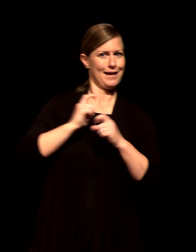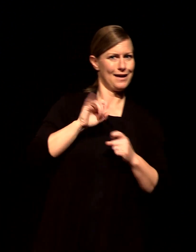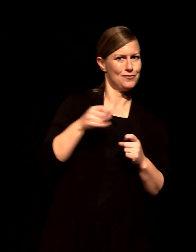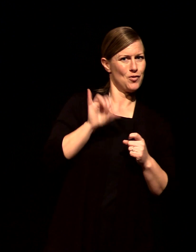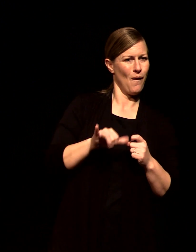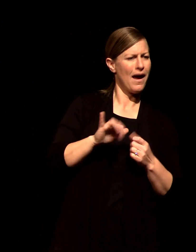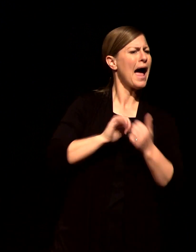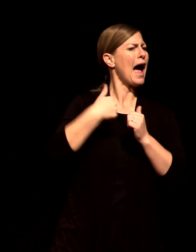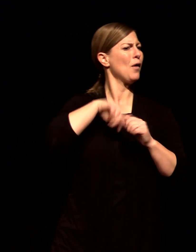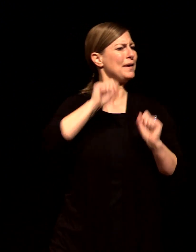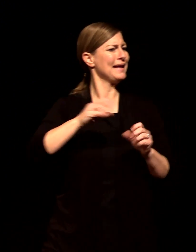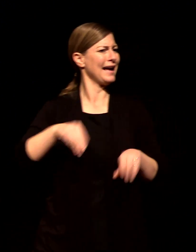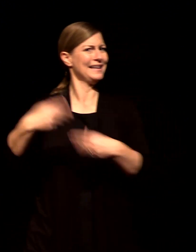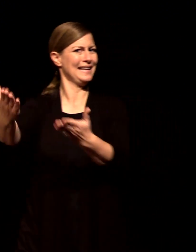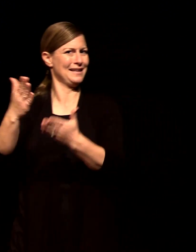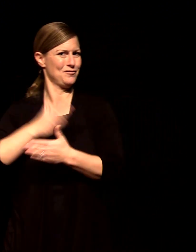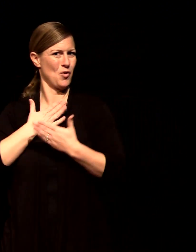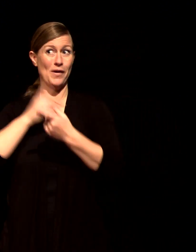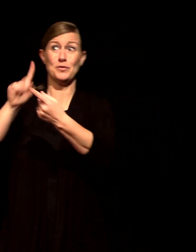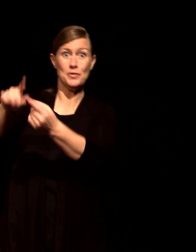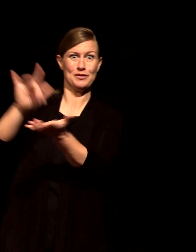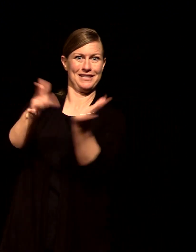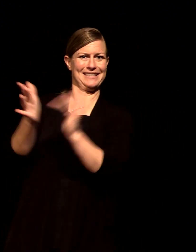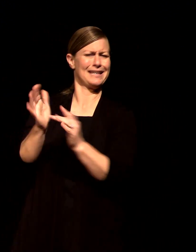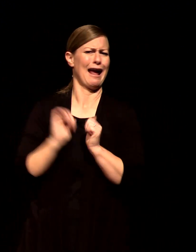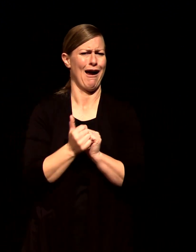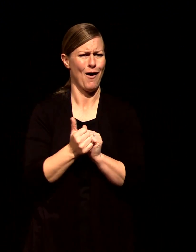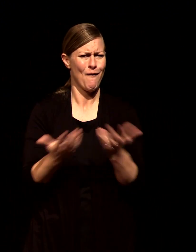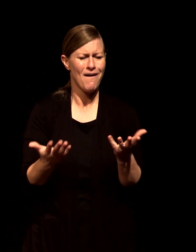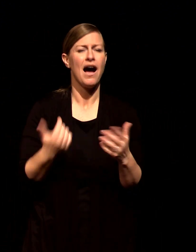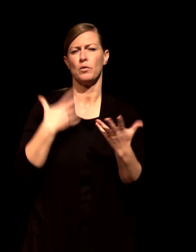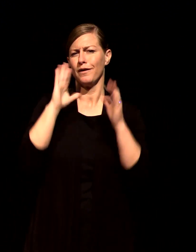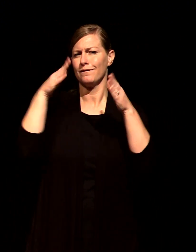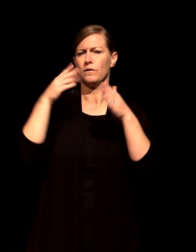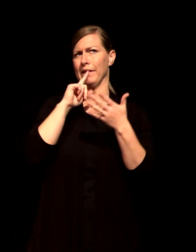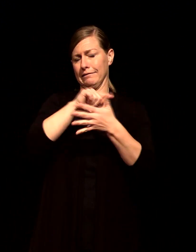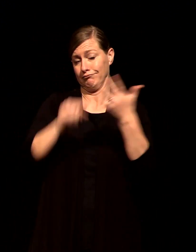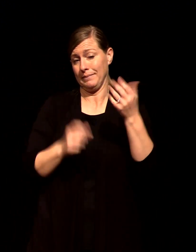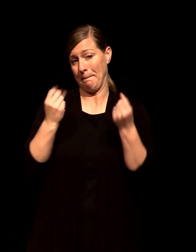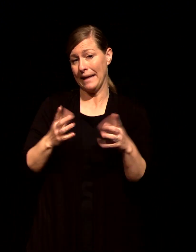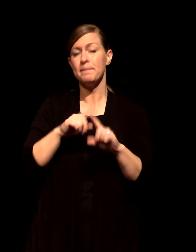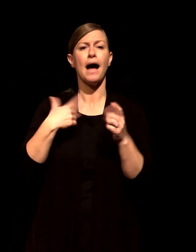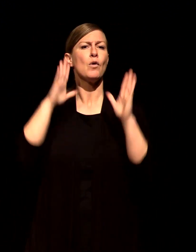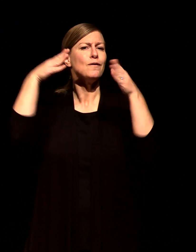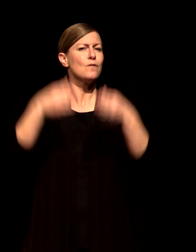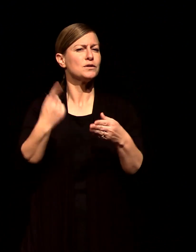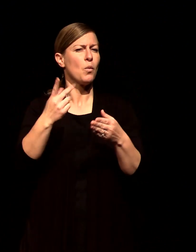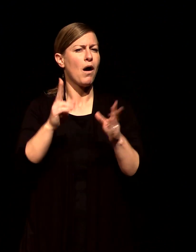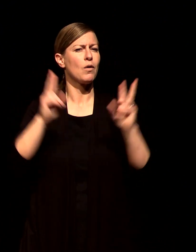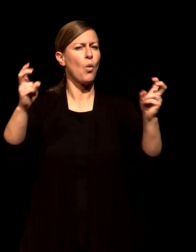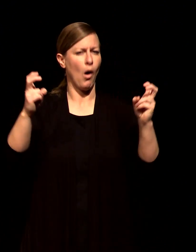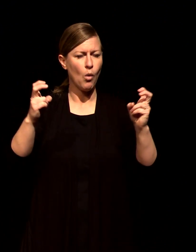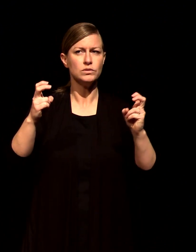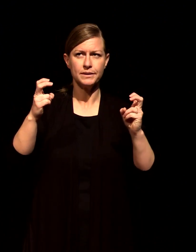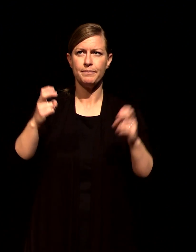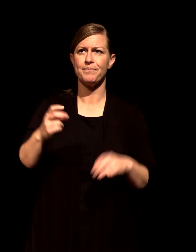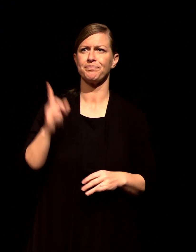answers I want to focus on one Thomas Goodwin he's a theologian author from the 1600s he has this quote he says